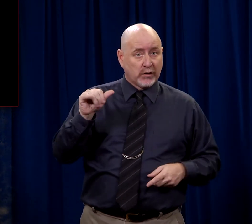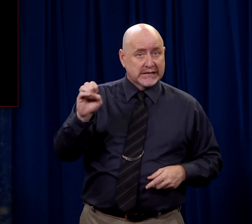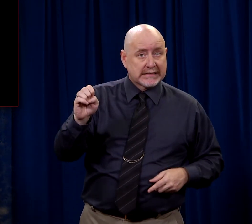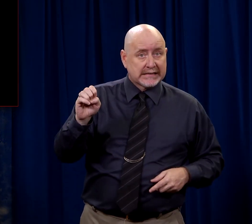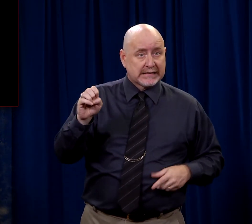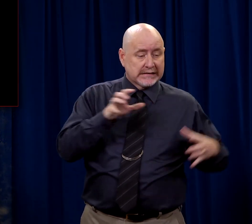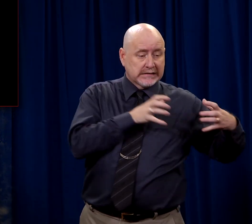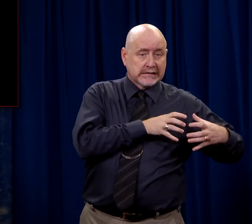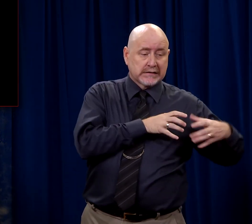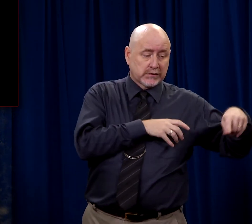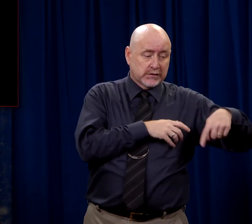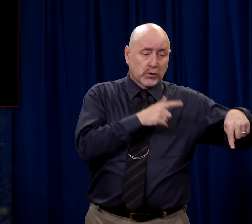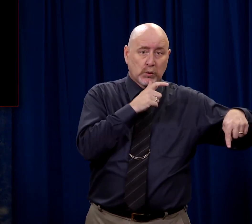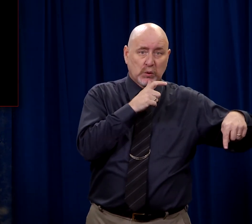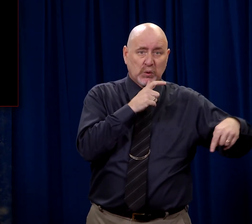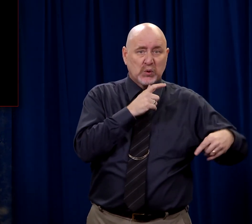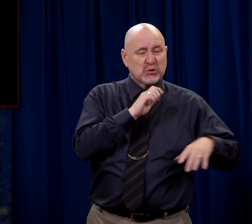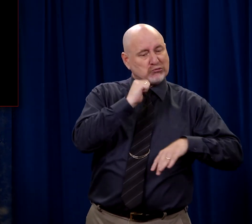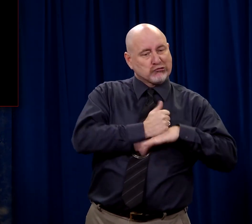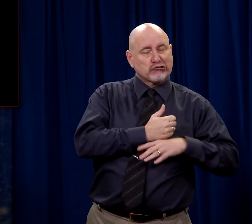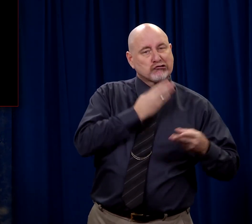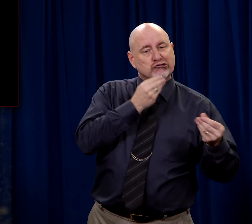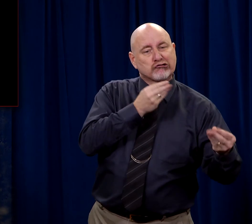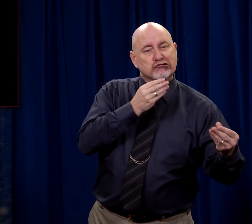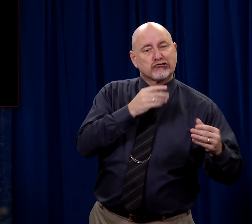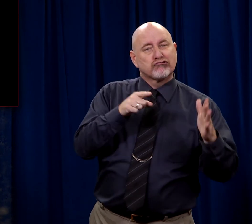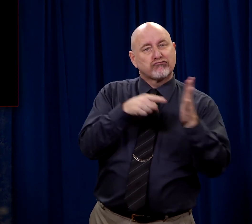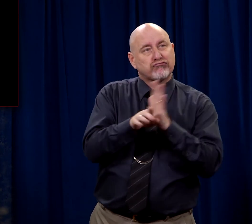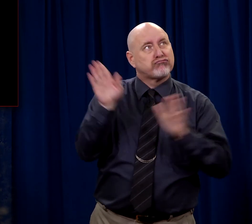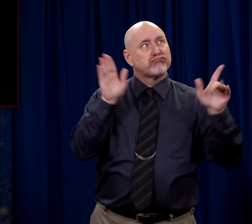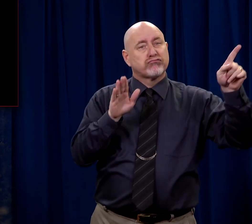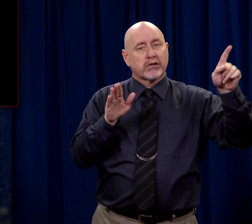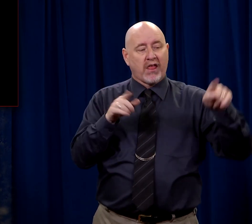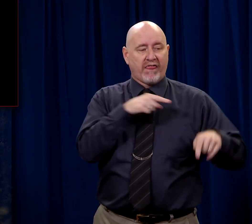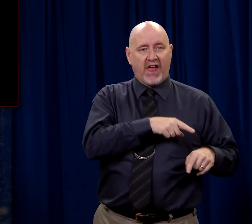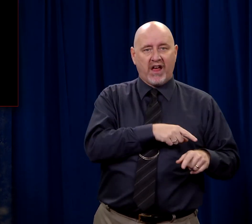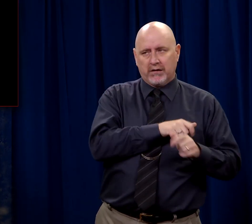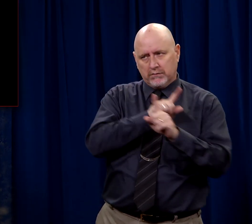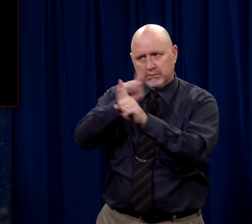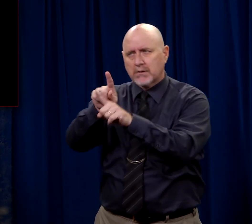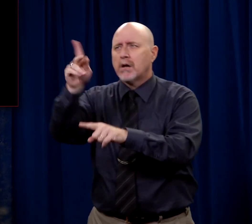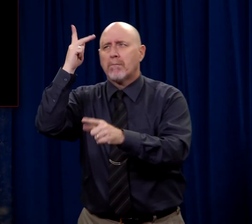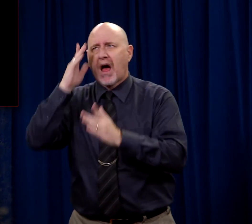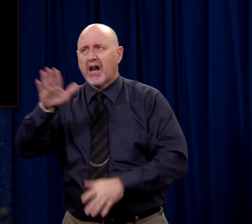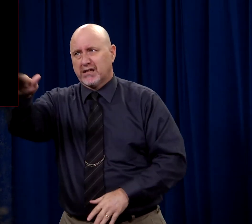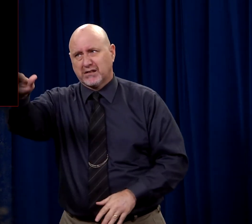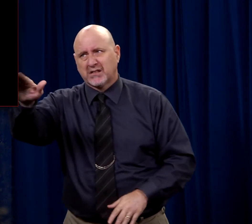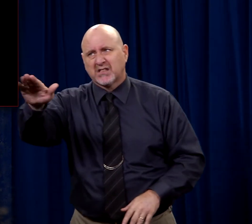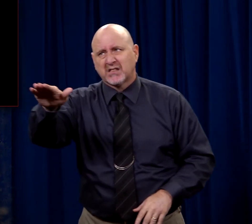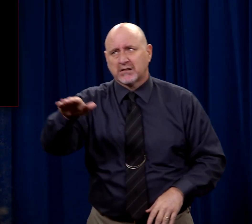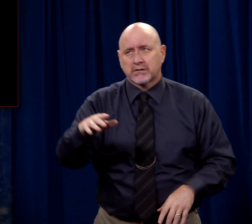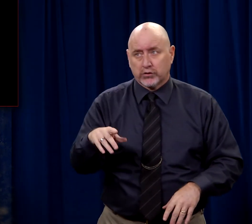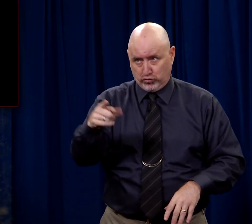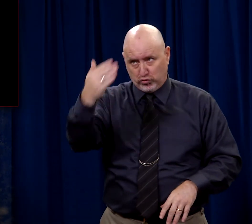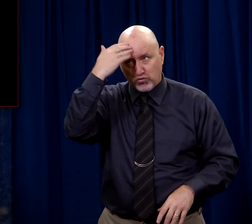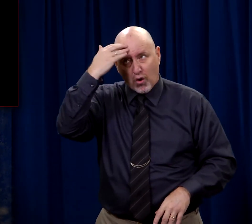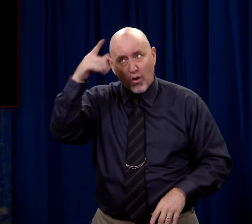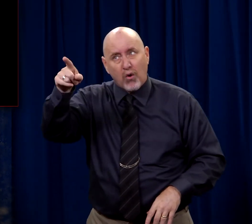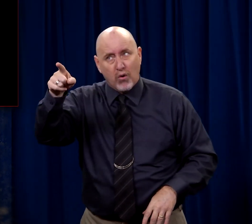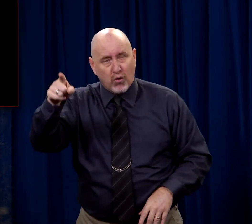Pharisees, the ones who instigated this crucifixion to begin with, they follow up and they come to Pilate. Look, Pilate, now you